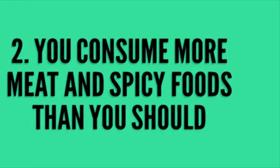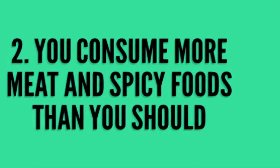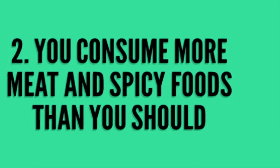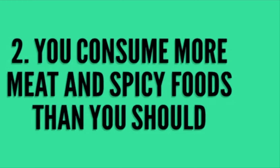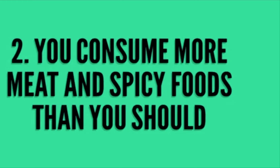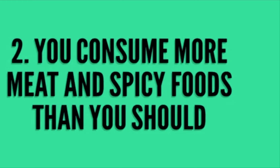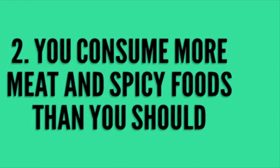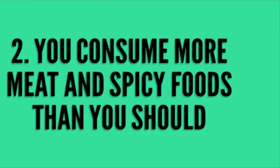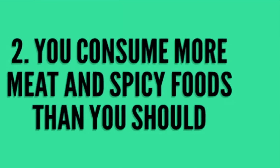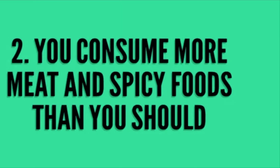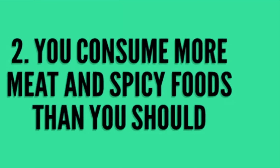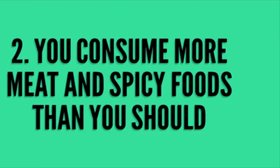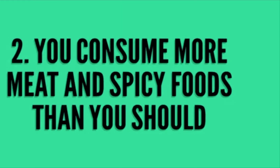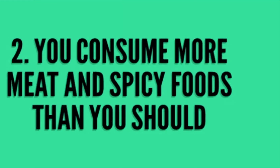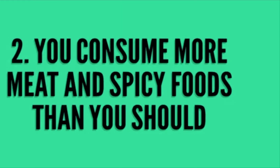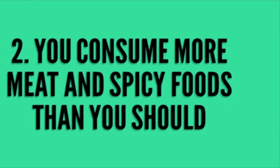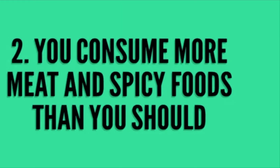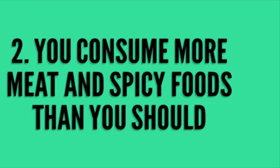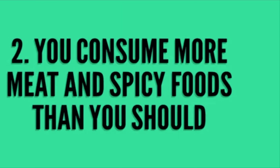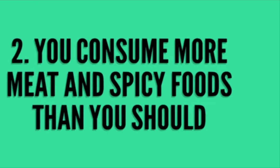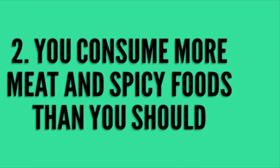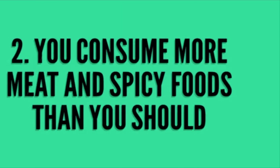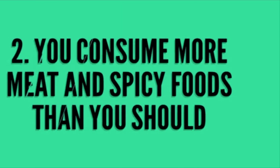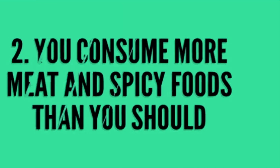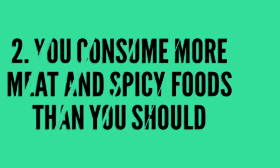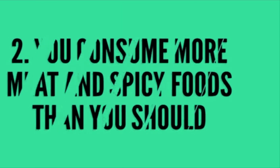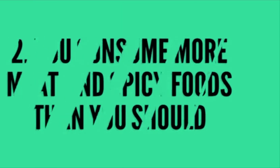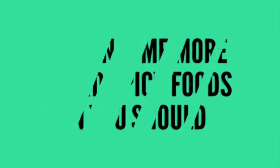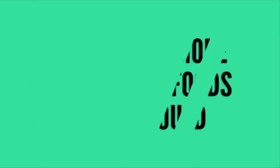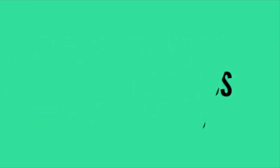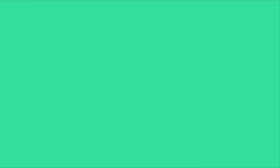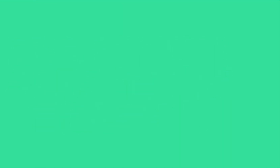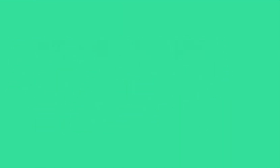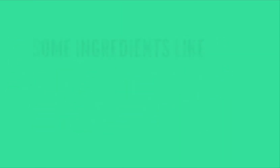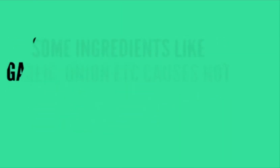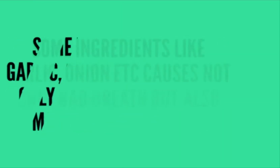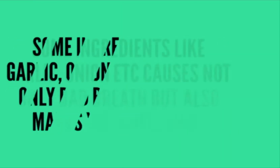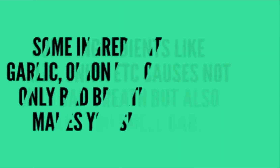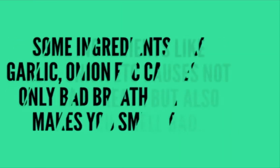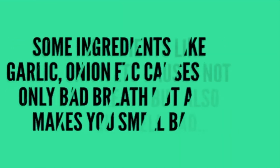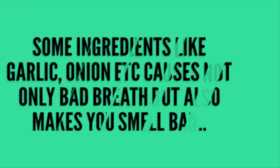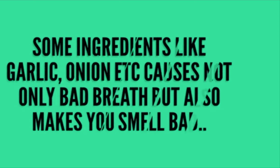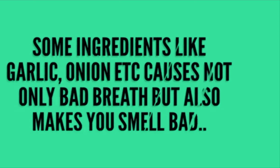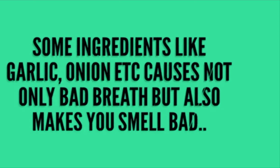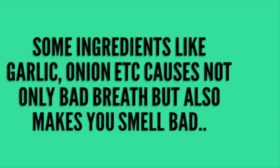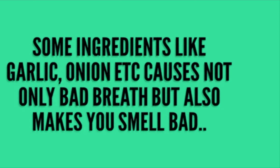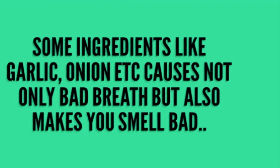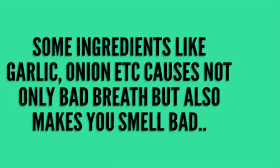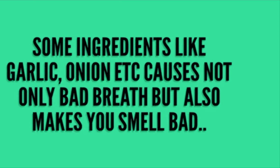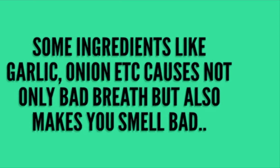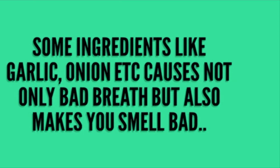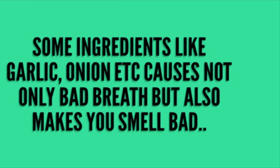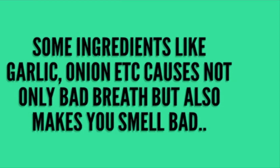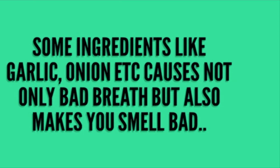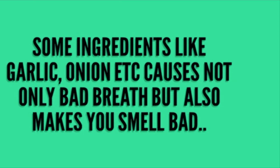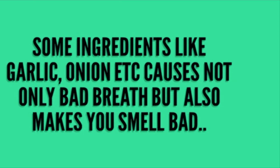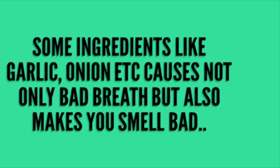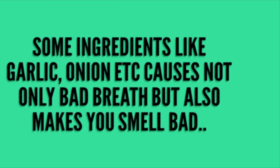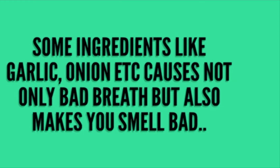more meat and spicy foods than you should some ingredients of your food like garlic onion etc causes not only bad breath but also makes you